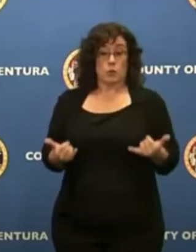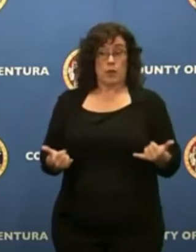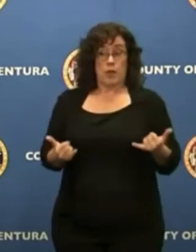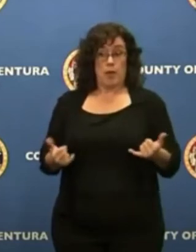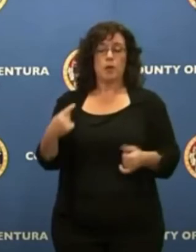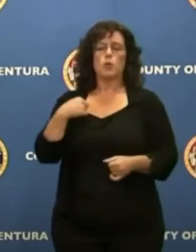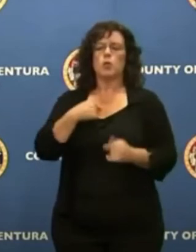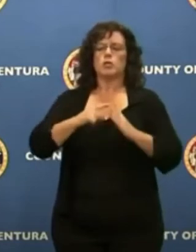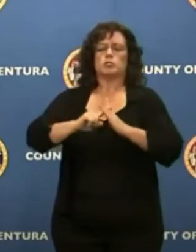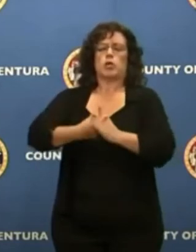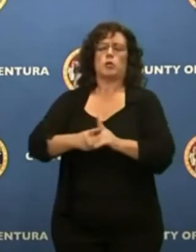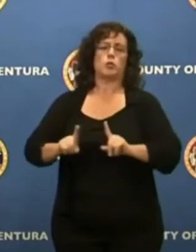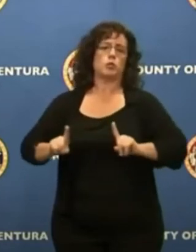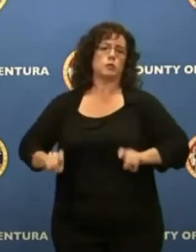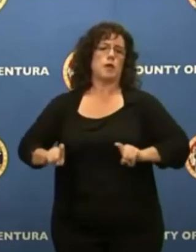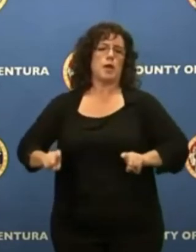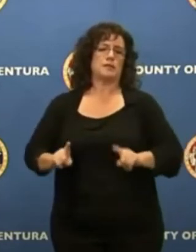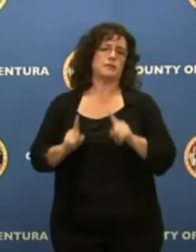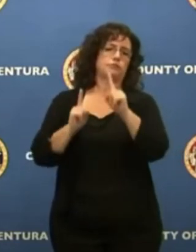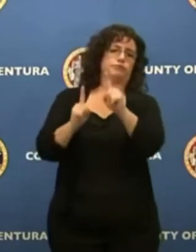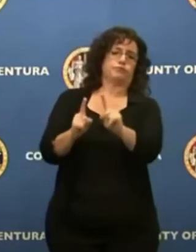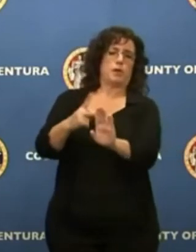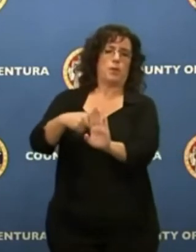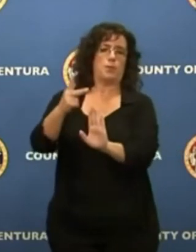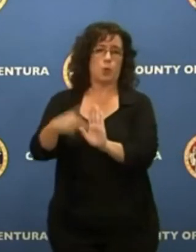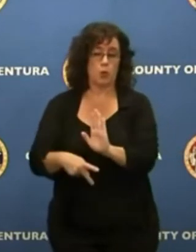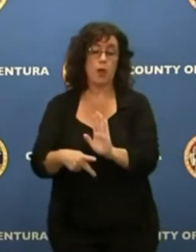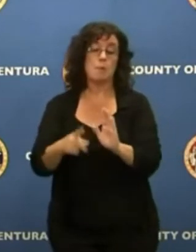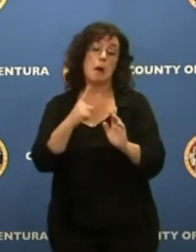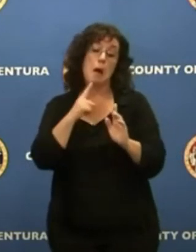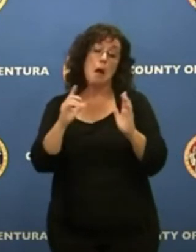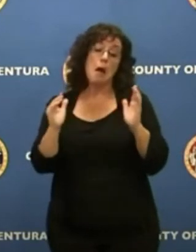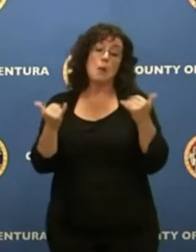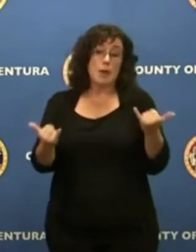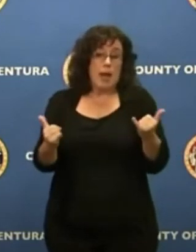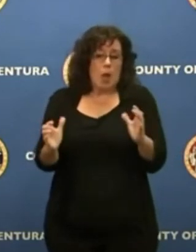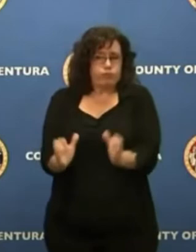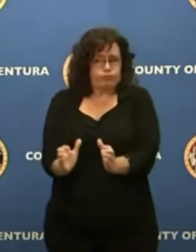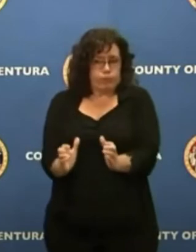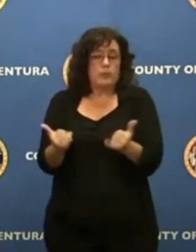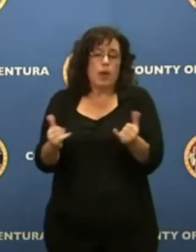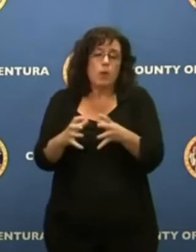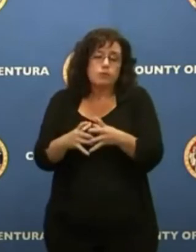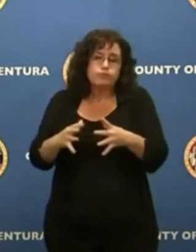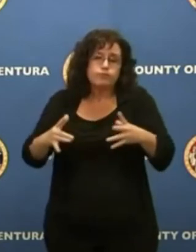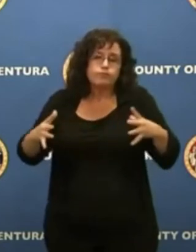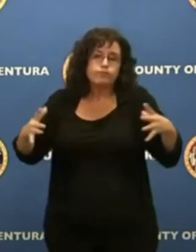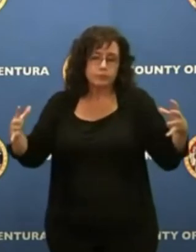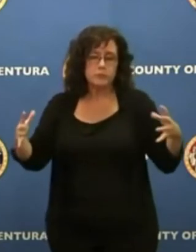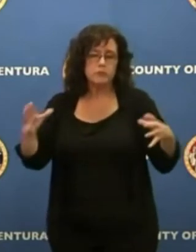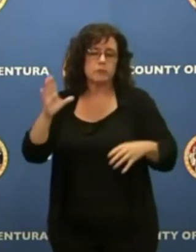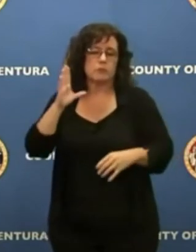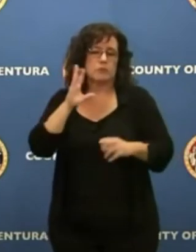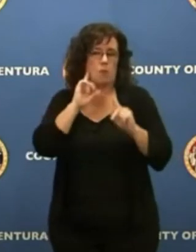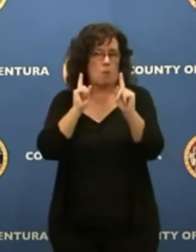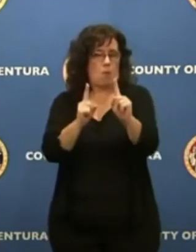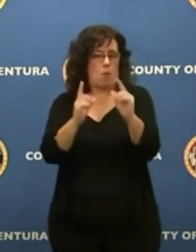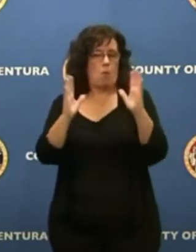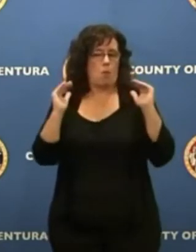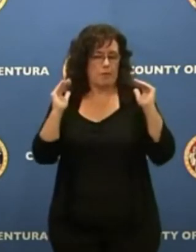grow into something larger and larger. And that is a community contact tracing program.